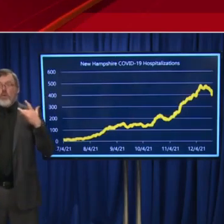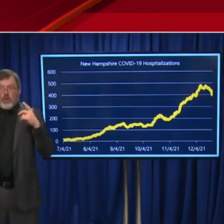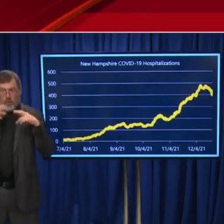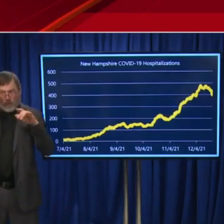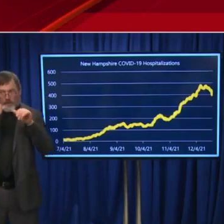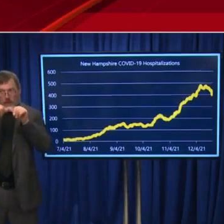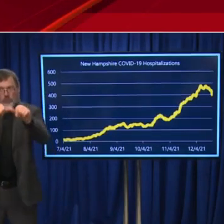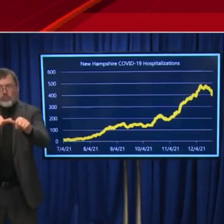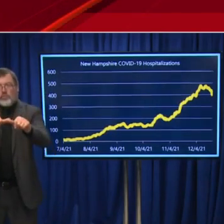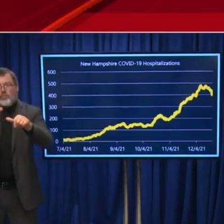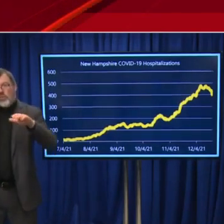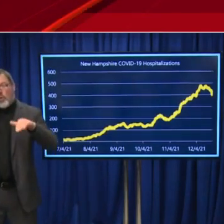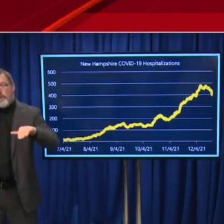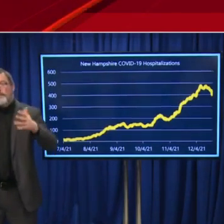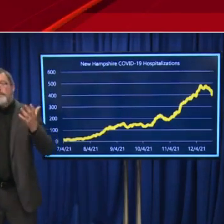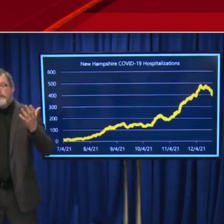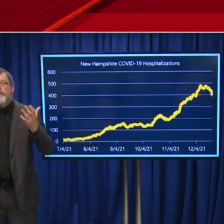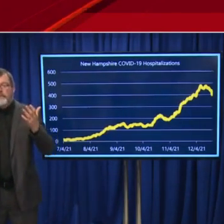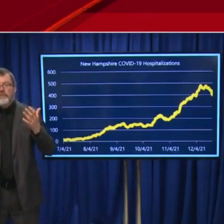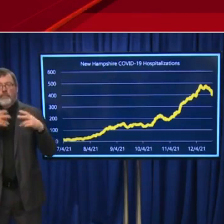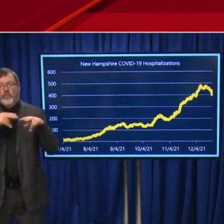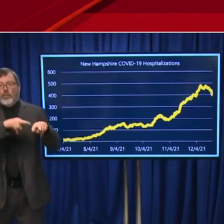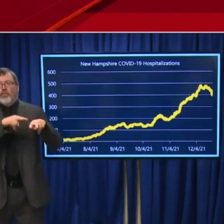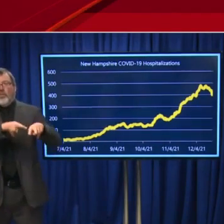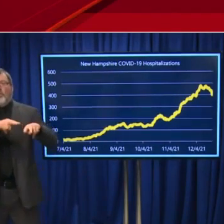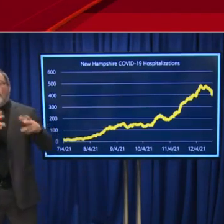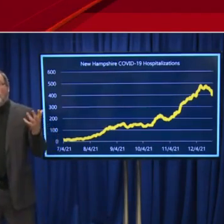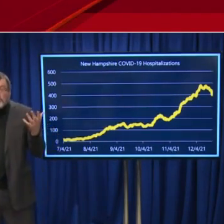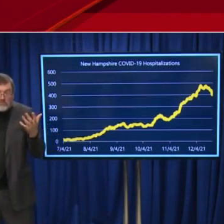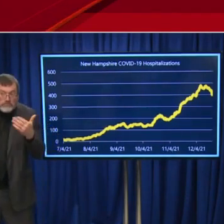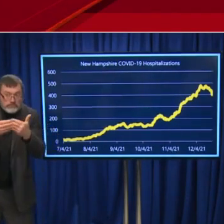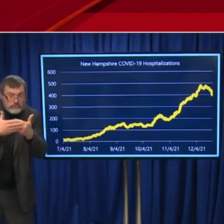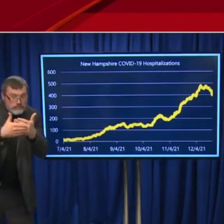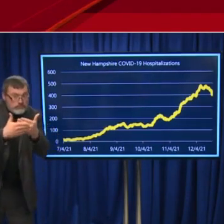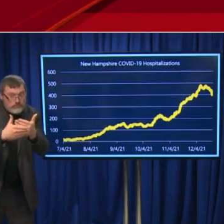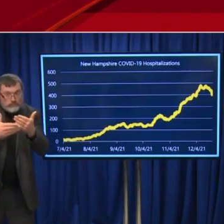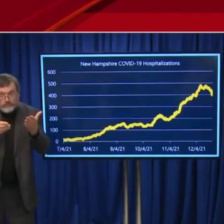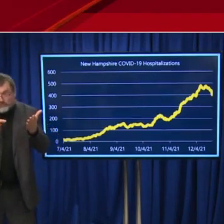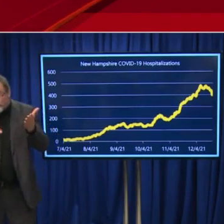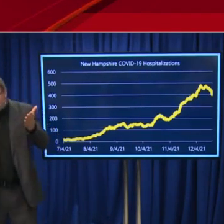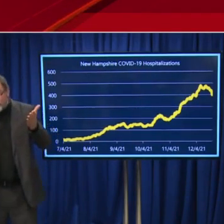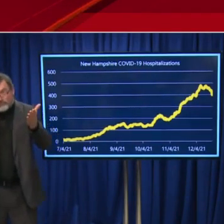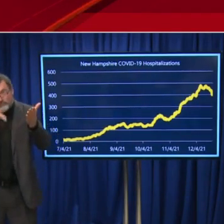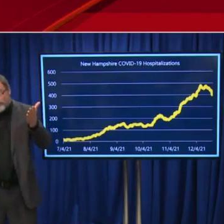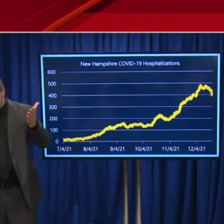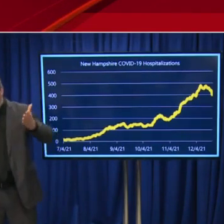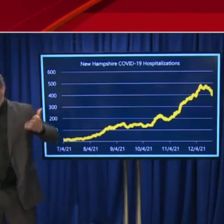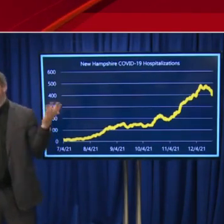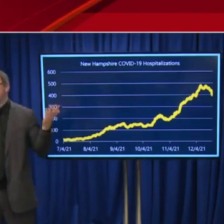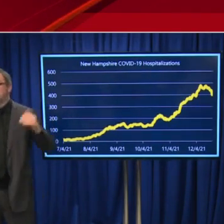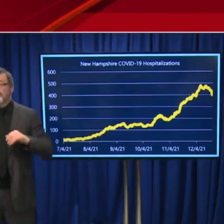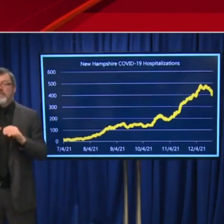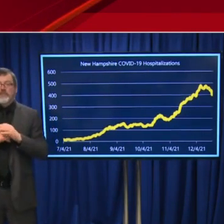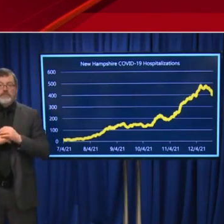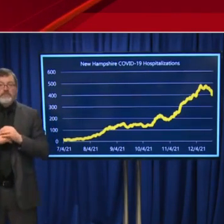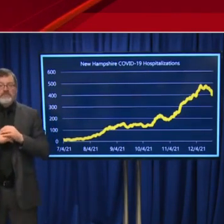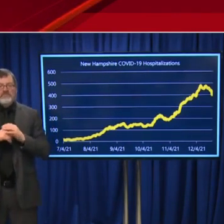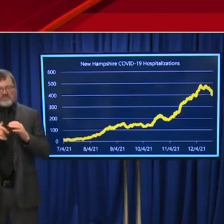downswing. But, again, we won't really know for a little bit of time. I still suspect that after the holidays we may see